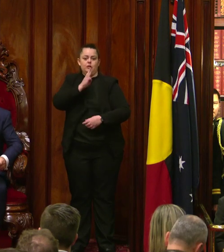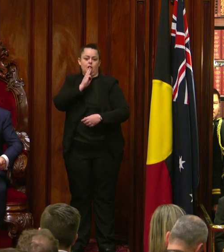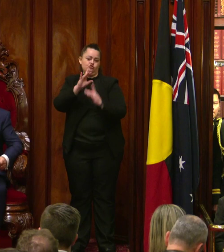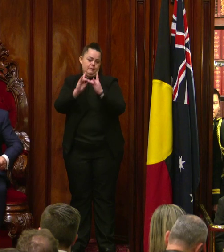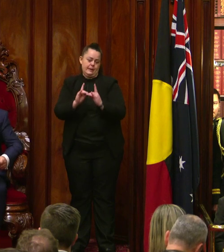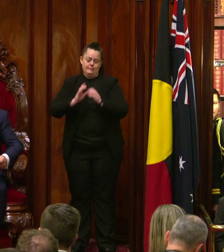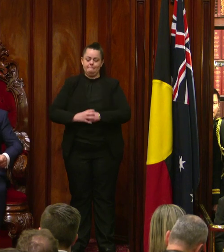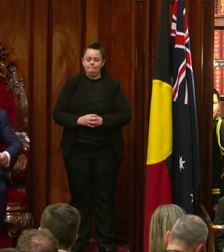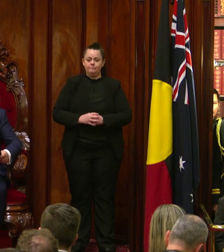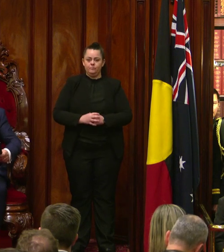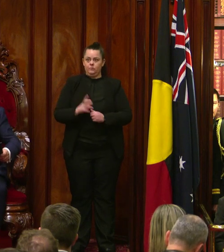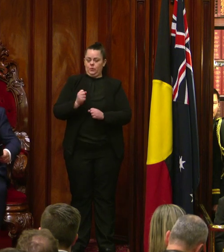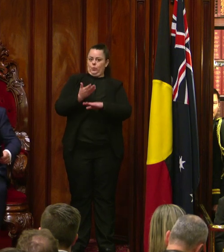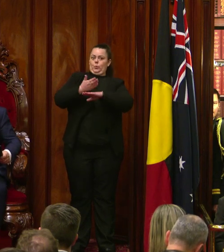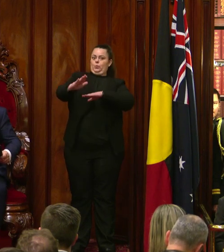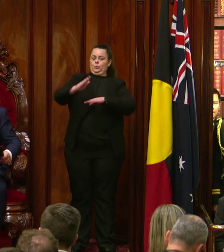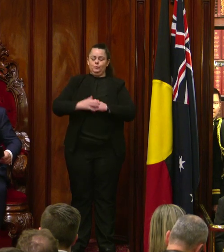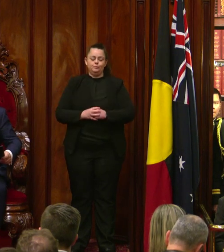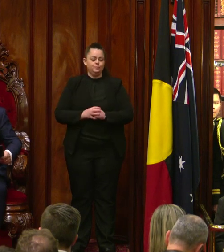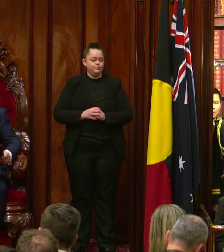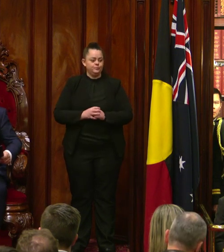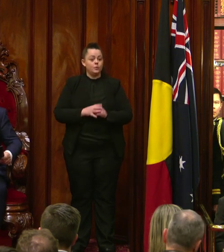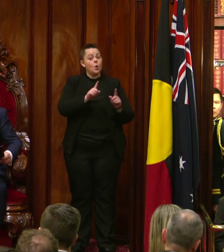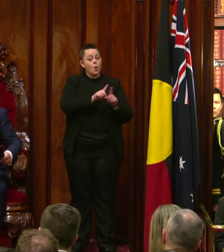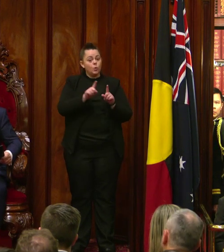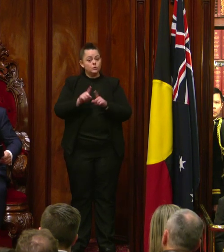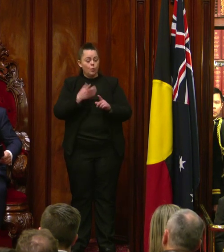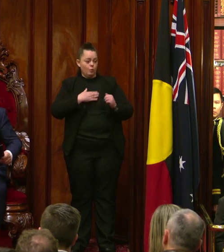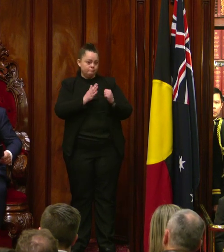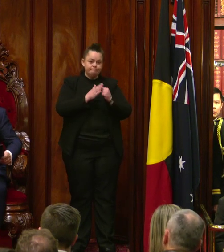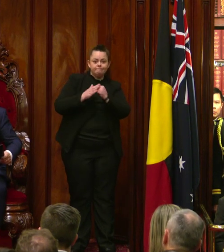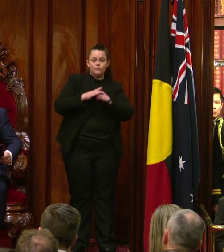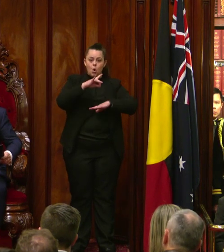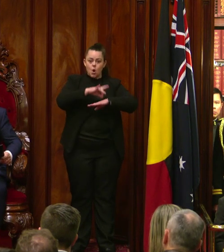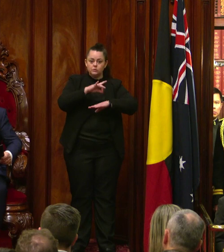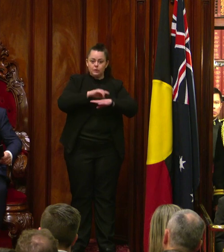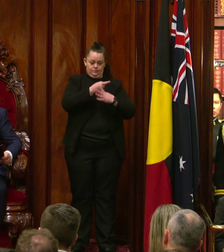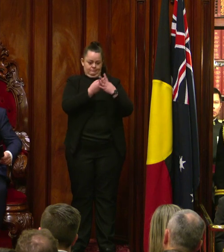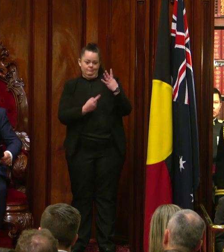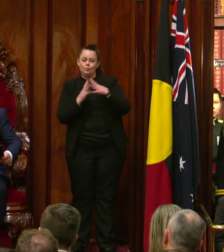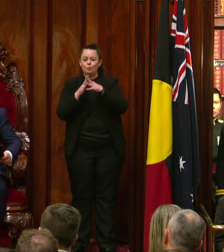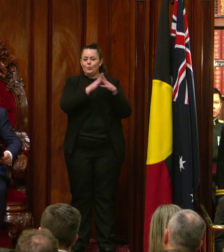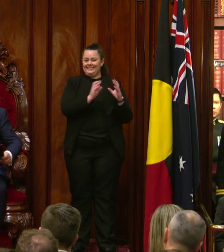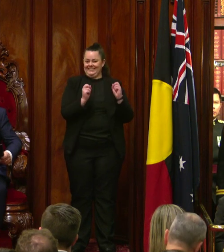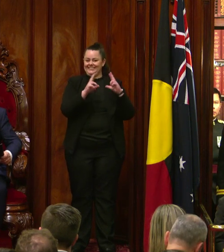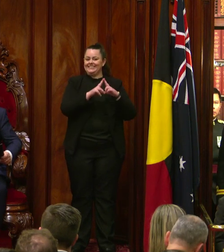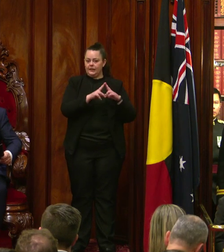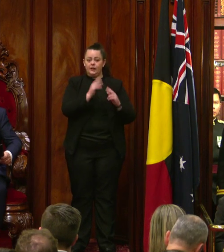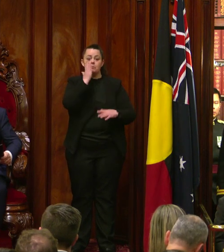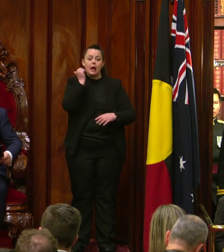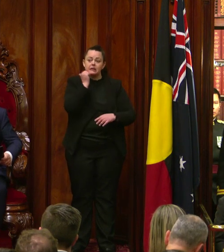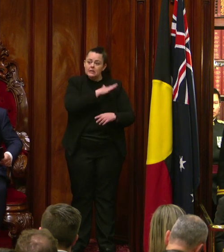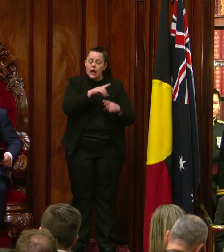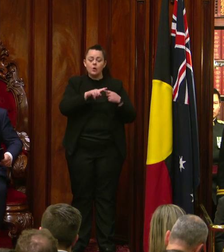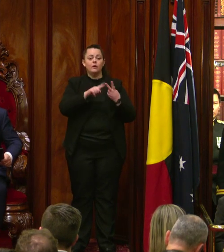raft of upgrades has been proposed, including to Canterbury, Fairfield, Mount Druitt and Blacktown hospitals. In our regions,